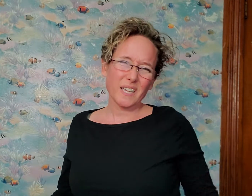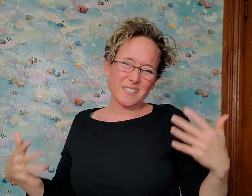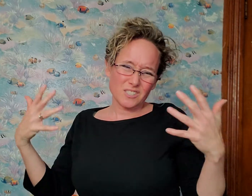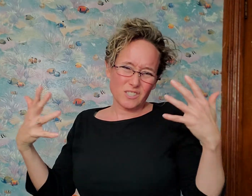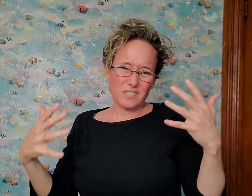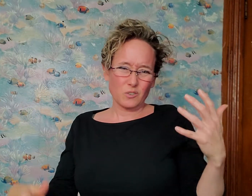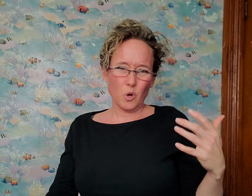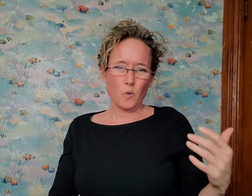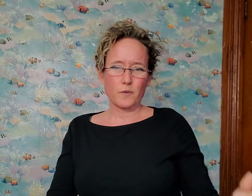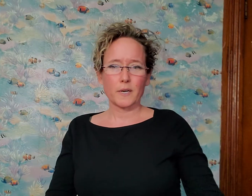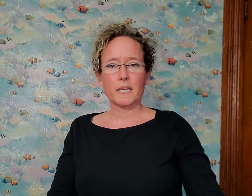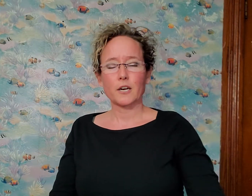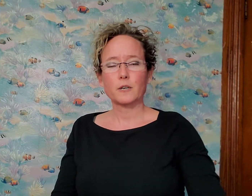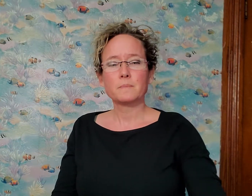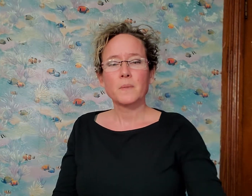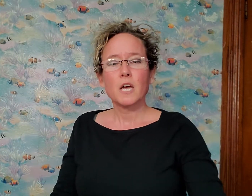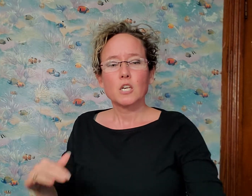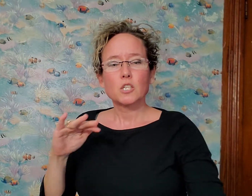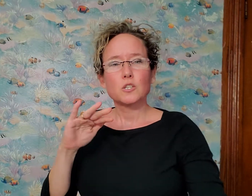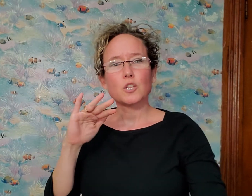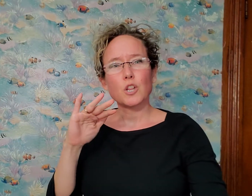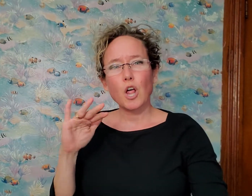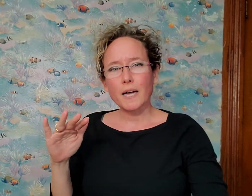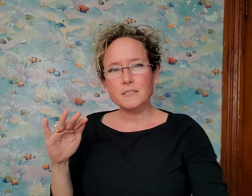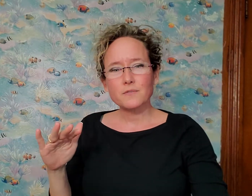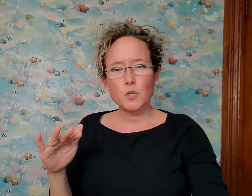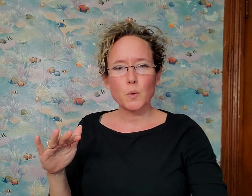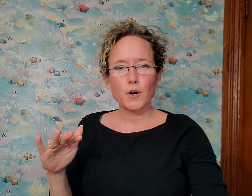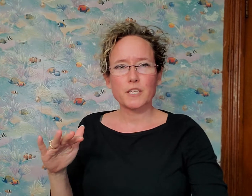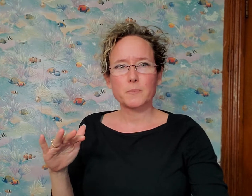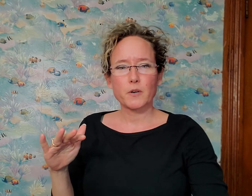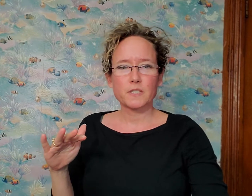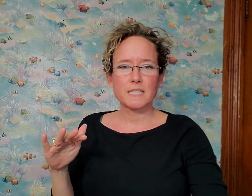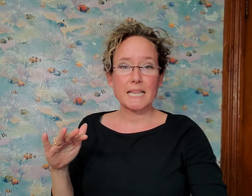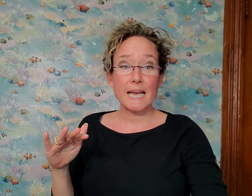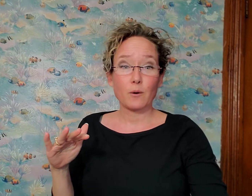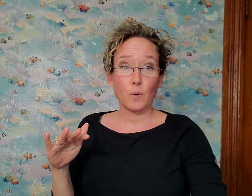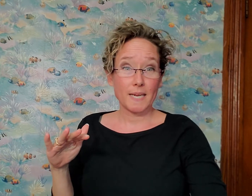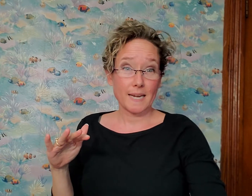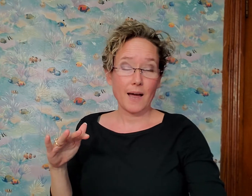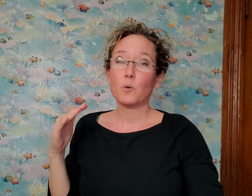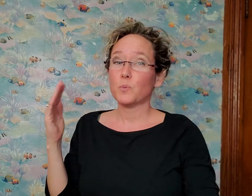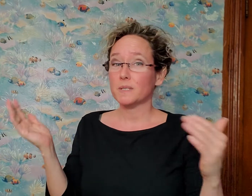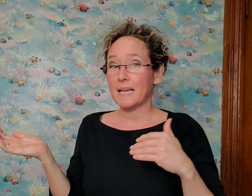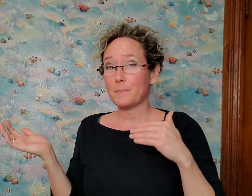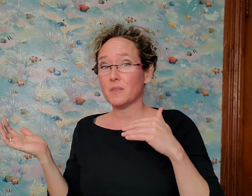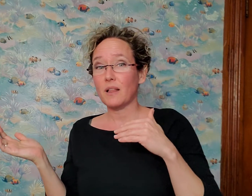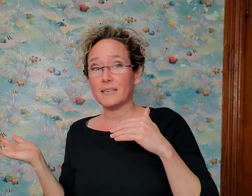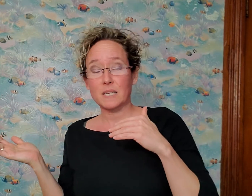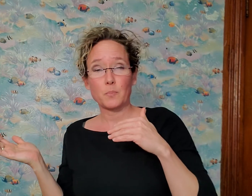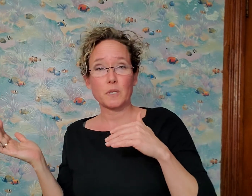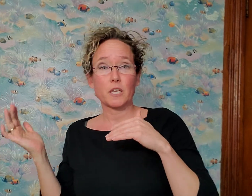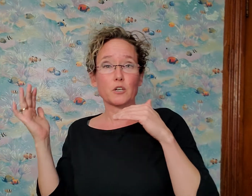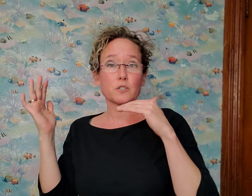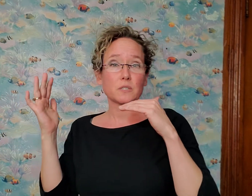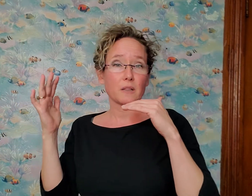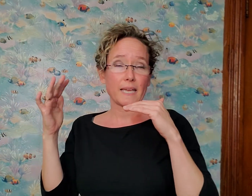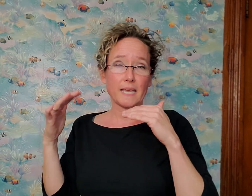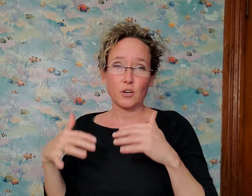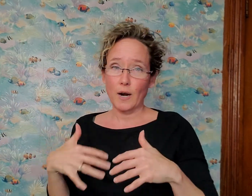So I guess it's just a little over a year. Lots of you are experiencing that right now with what's happened the last couple years, like getting your